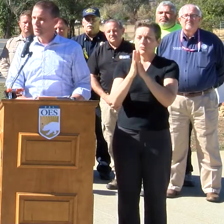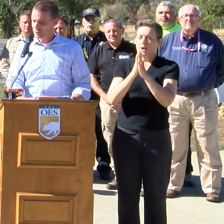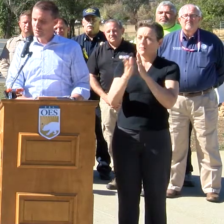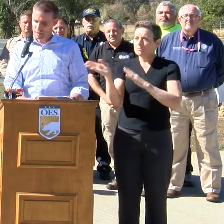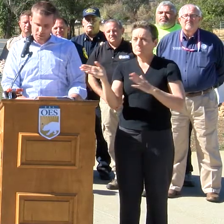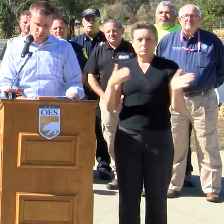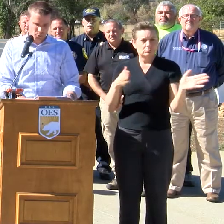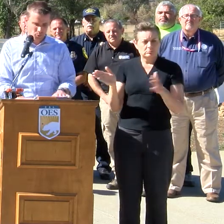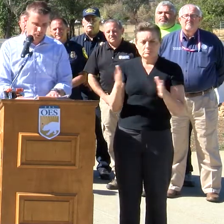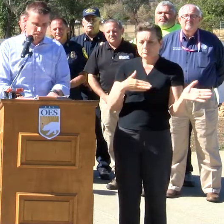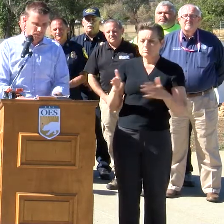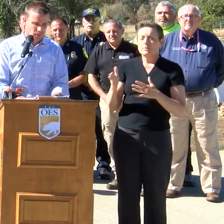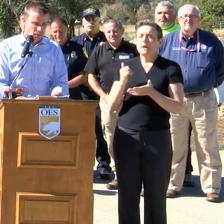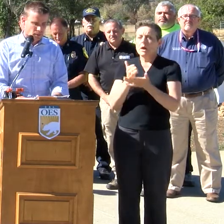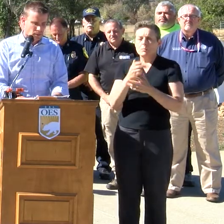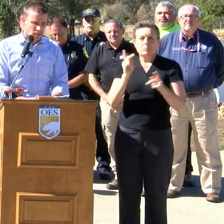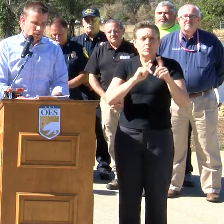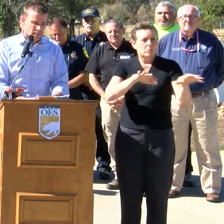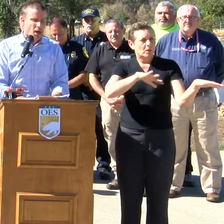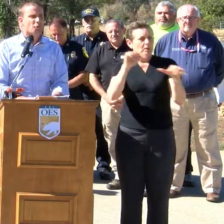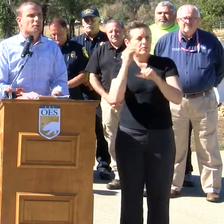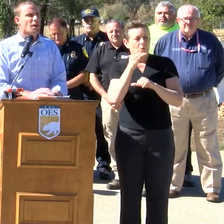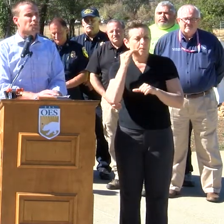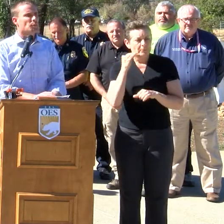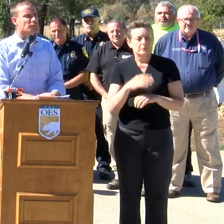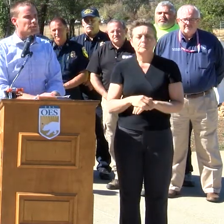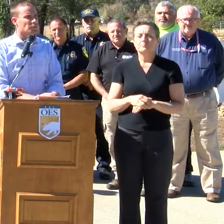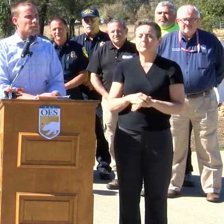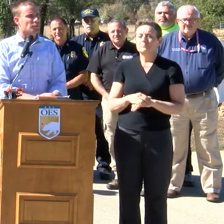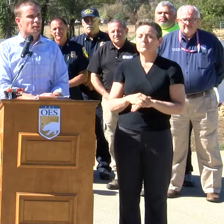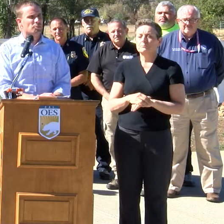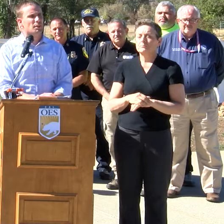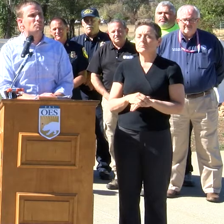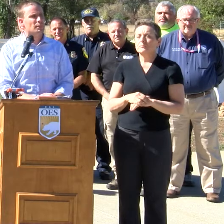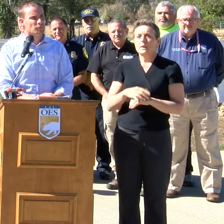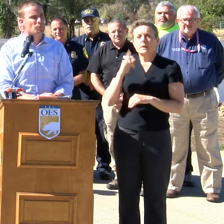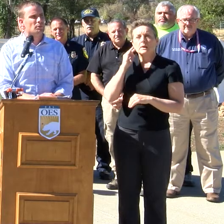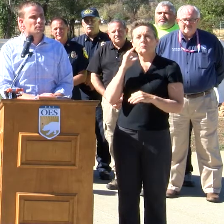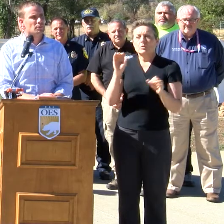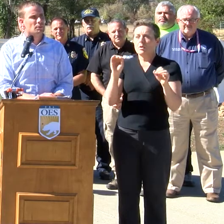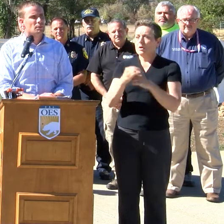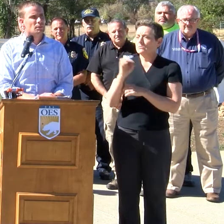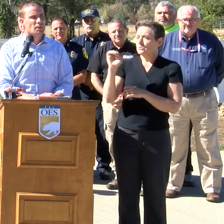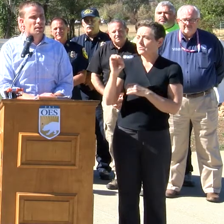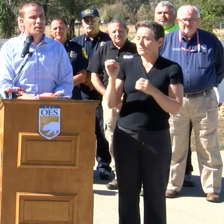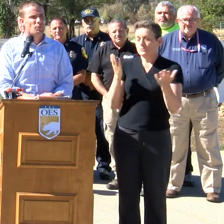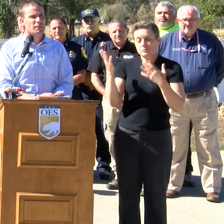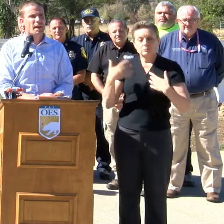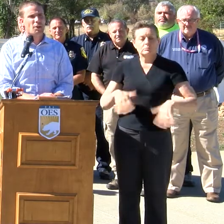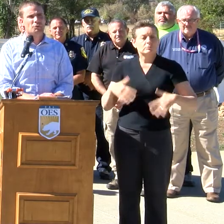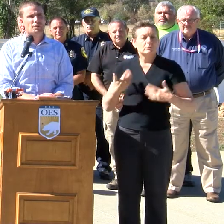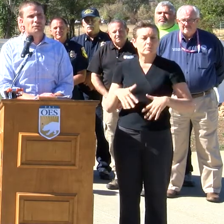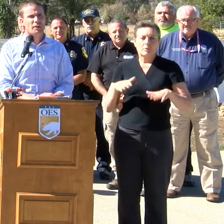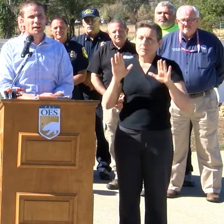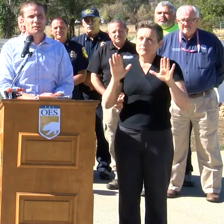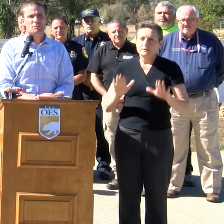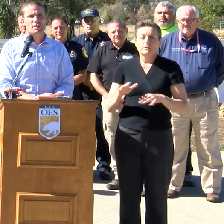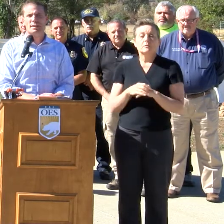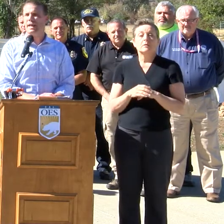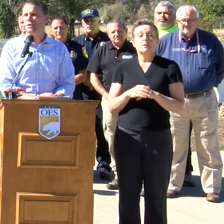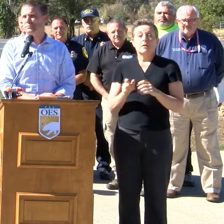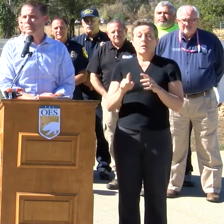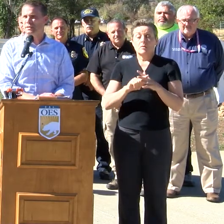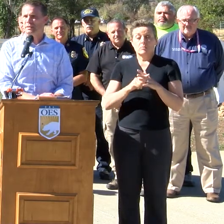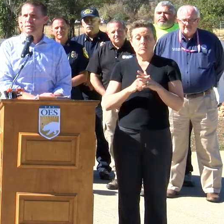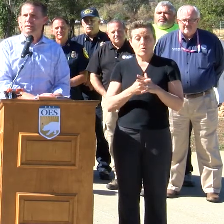And I want to say thank you to the Board. California Office of Emergency Services has been unbelievable. Within hours of this fire